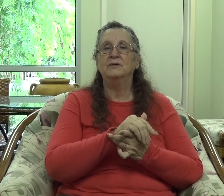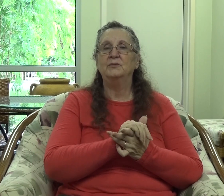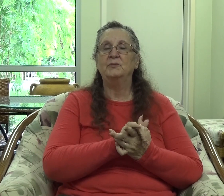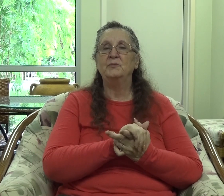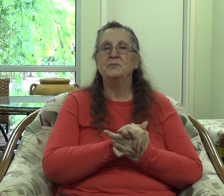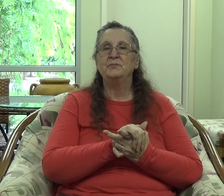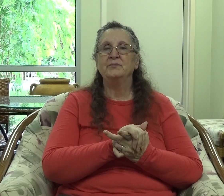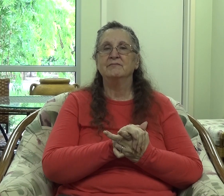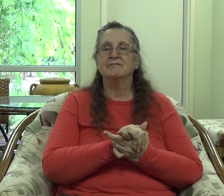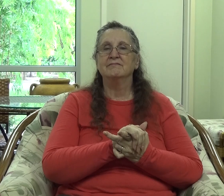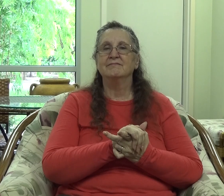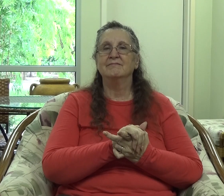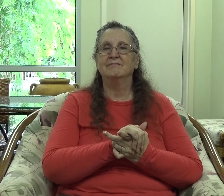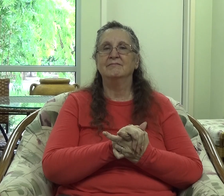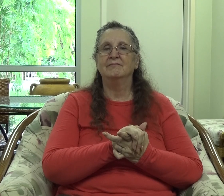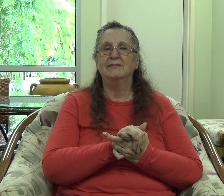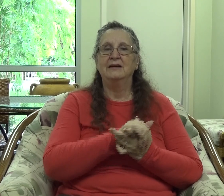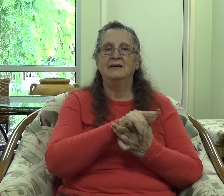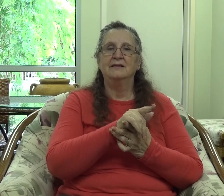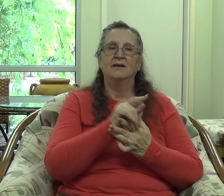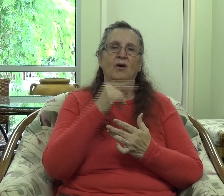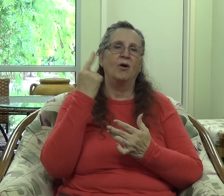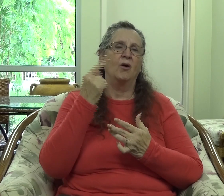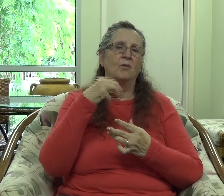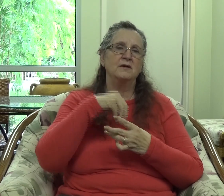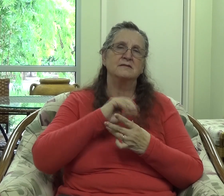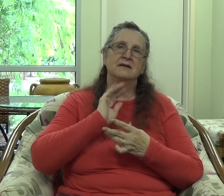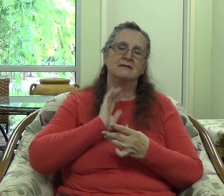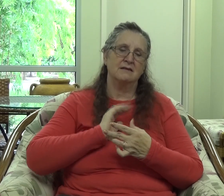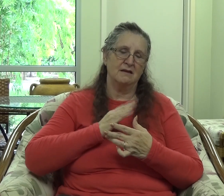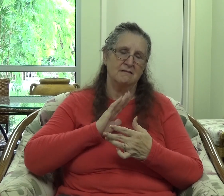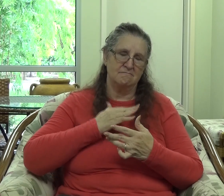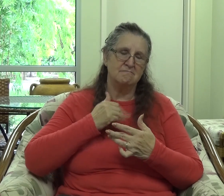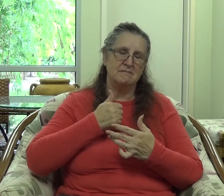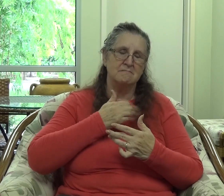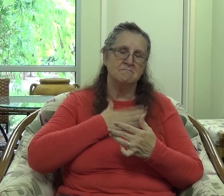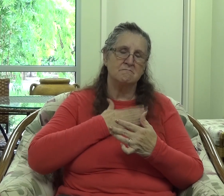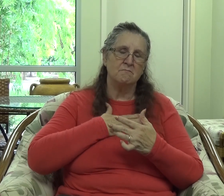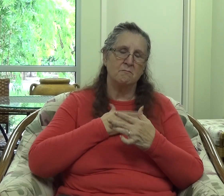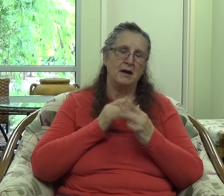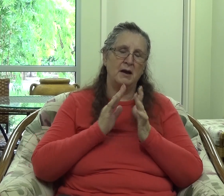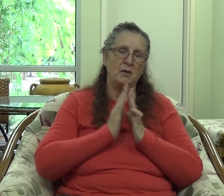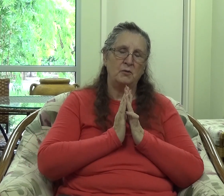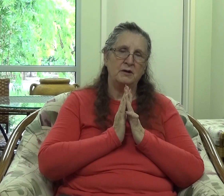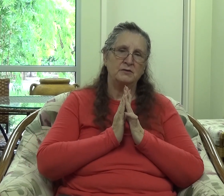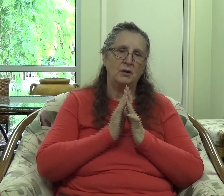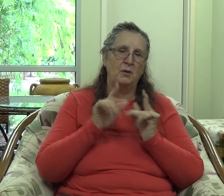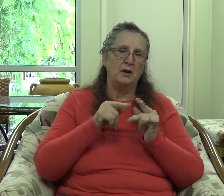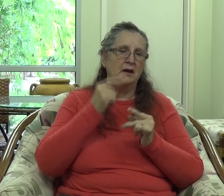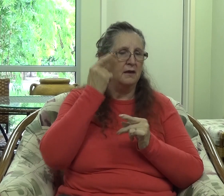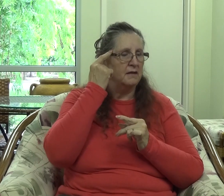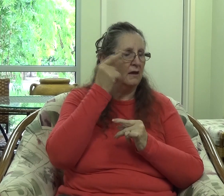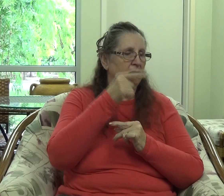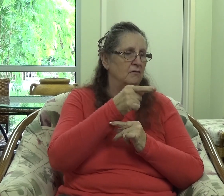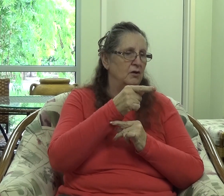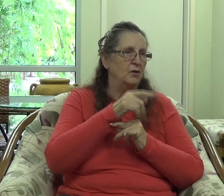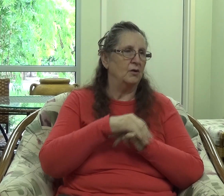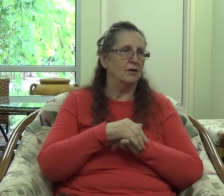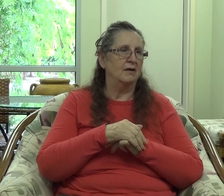that they are always in his prayers that he is whenever he thinks of them that he is so thankful